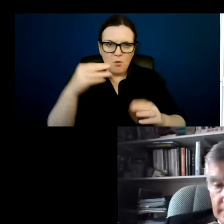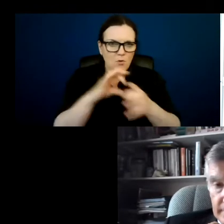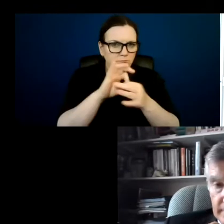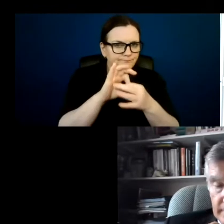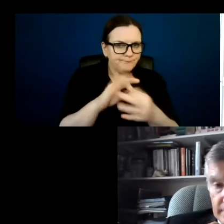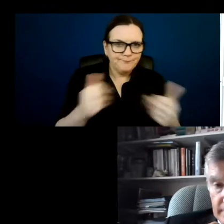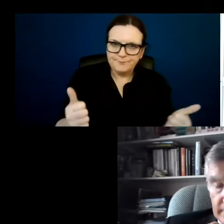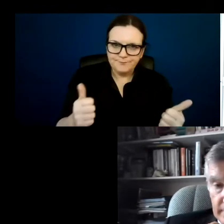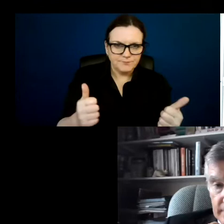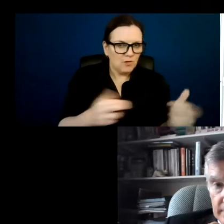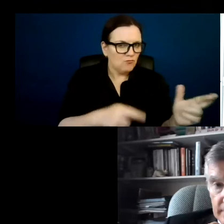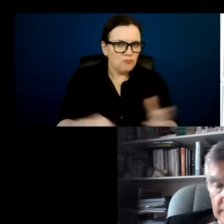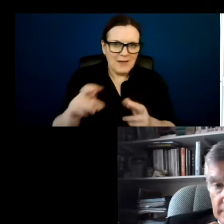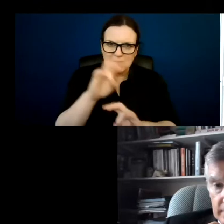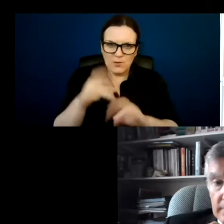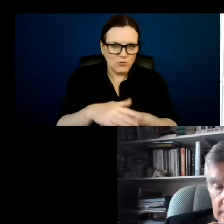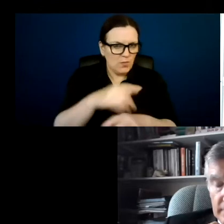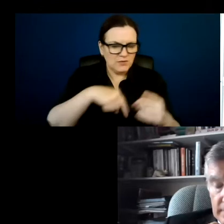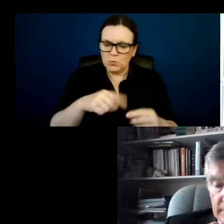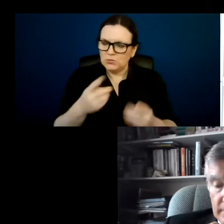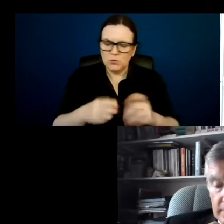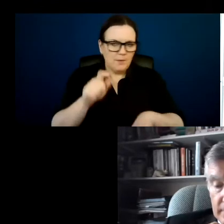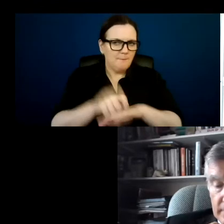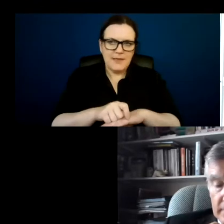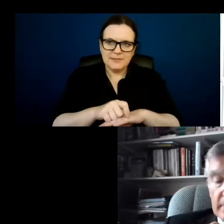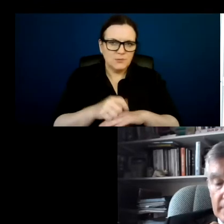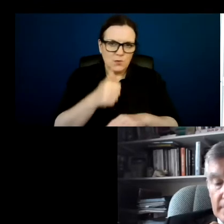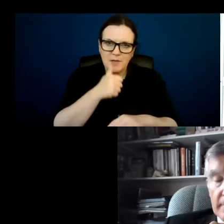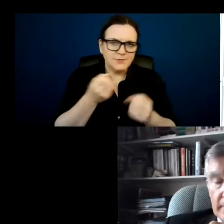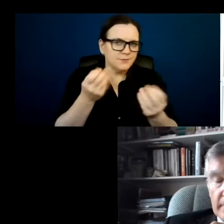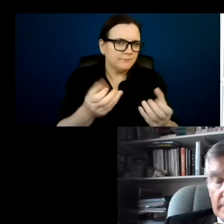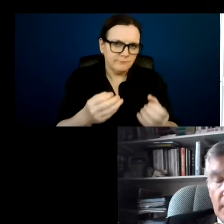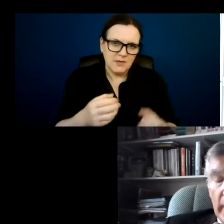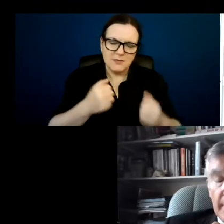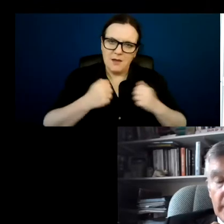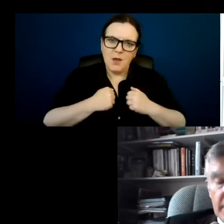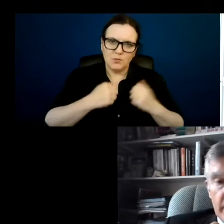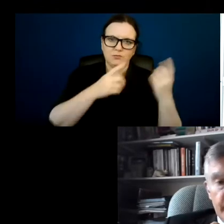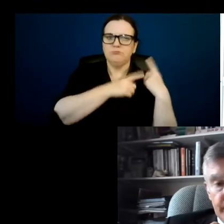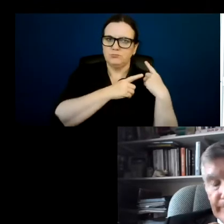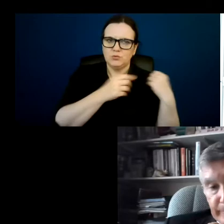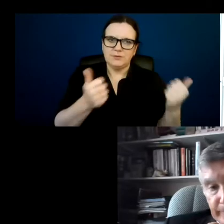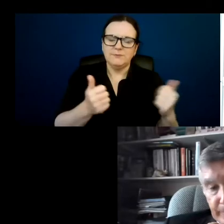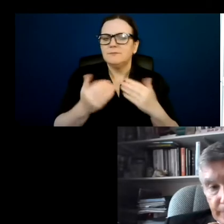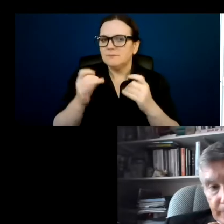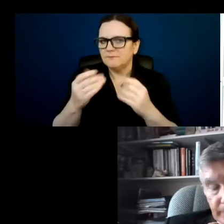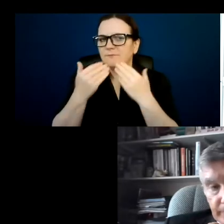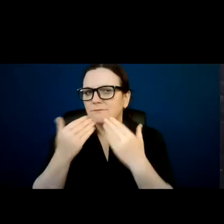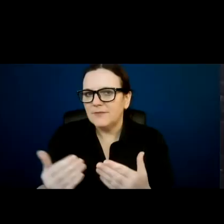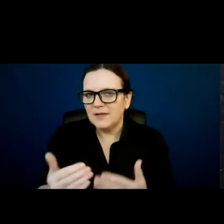raise the questions with us. We will do our level best to answer. And that's absolutely our duty. OK, thanks, Anya. OK,